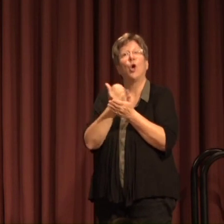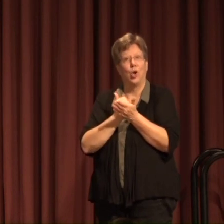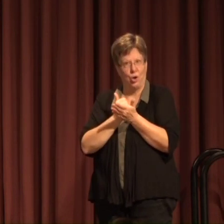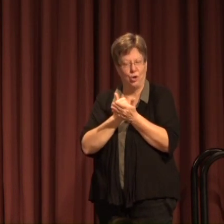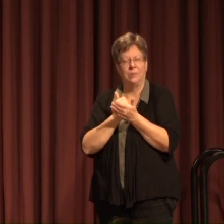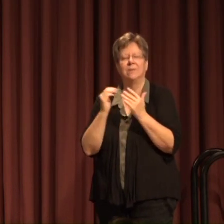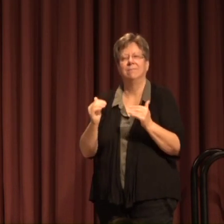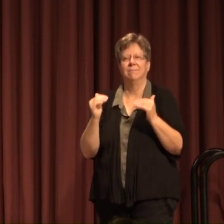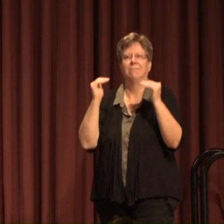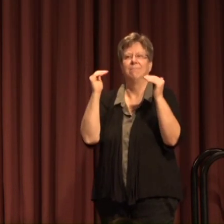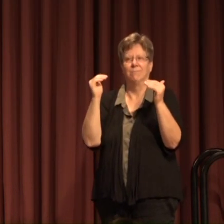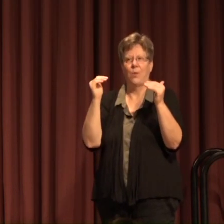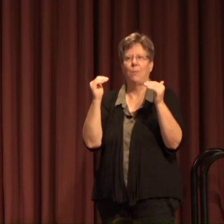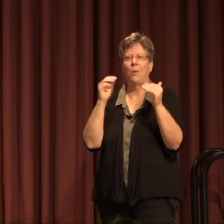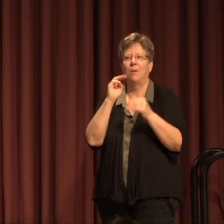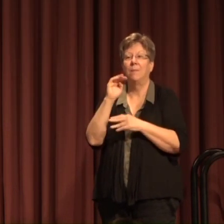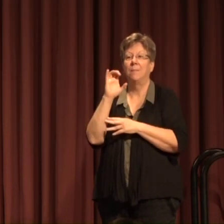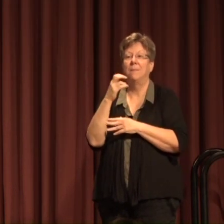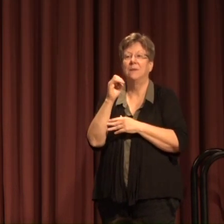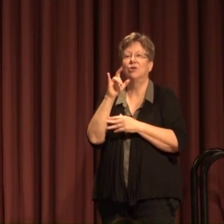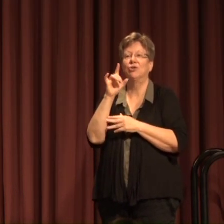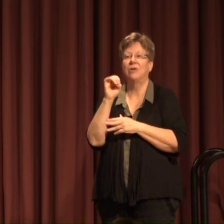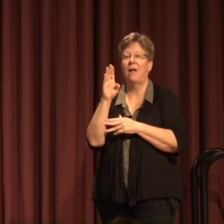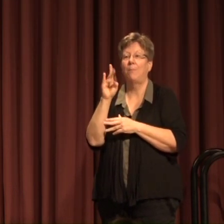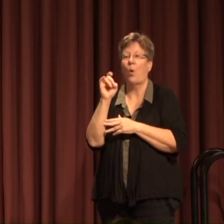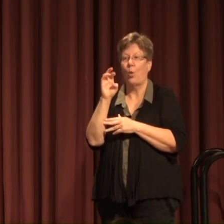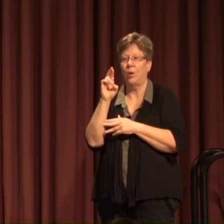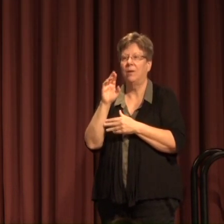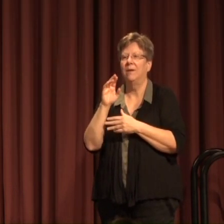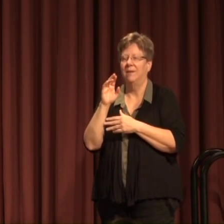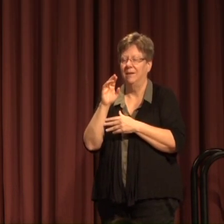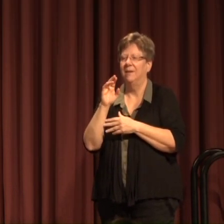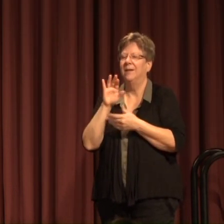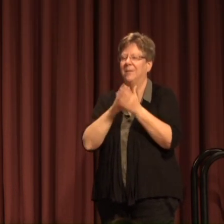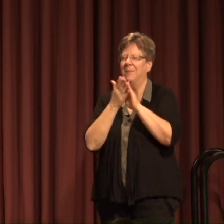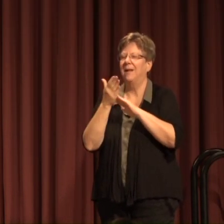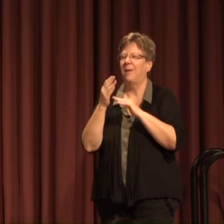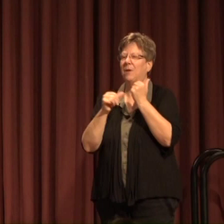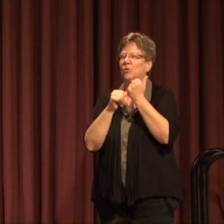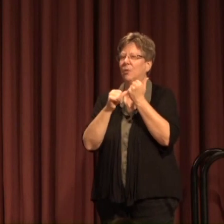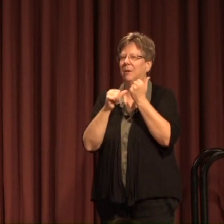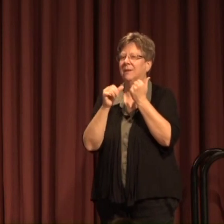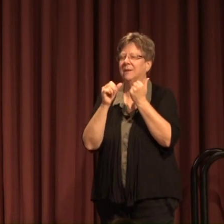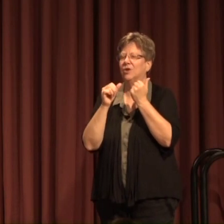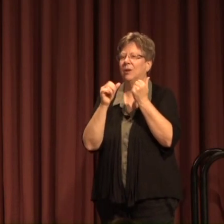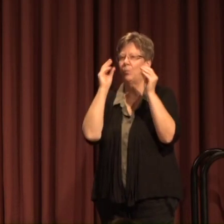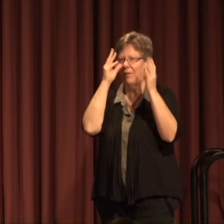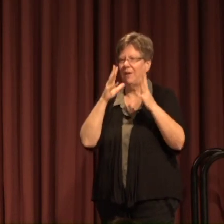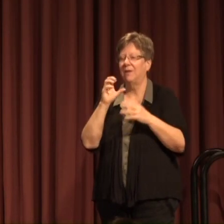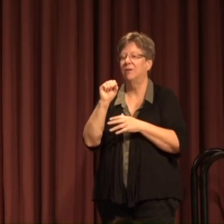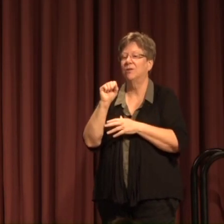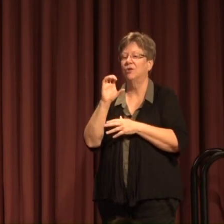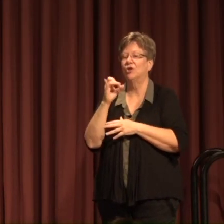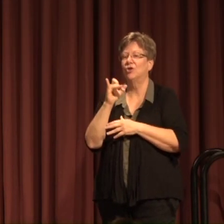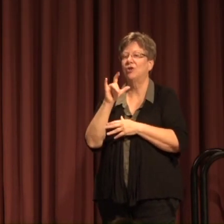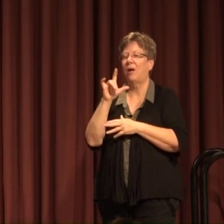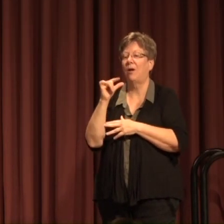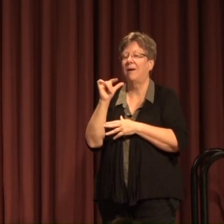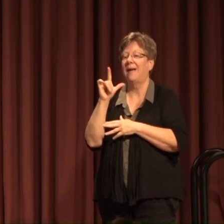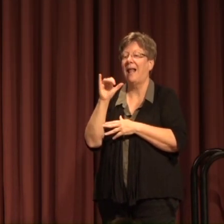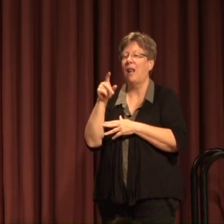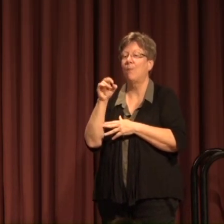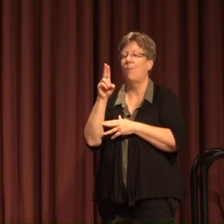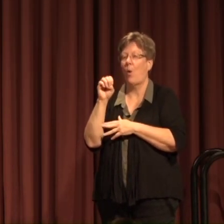promotion Michelle Bowler promotion to associate professor Cheryl Gallipo promotion to